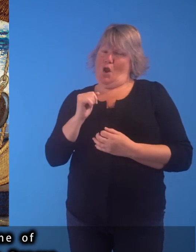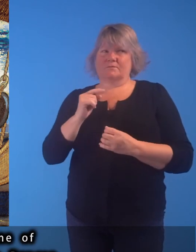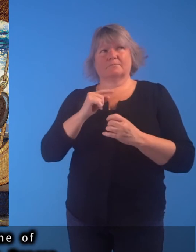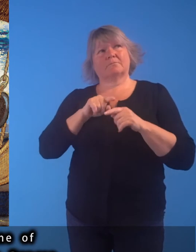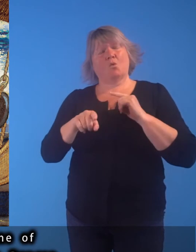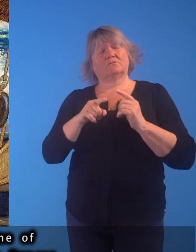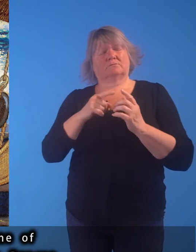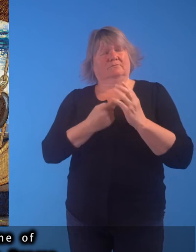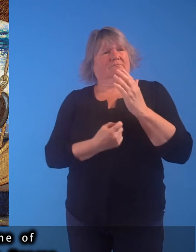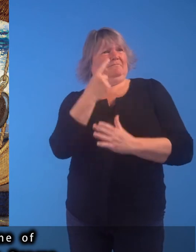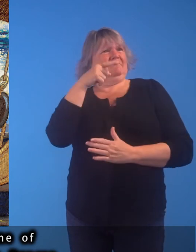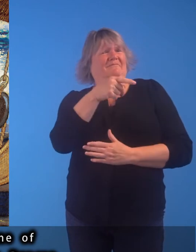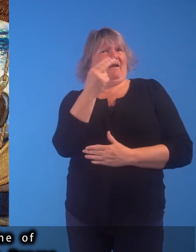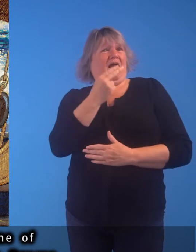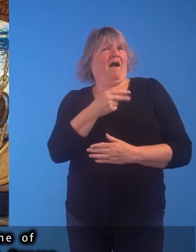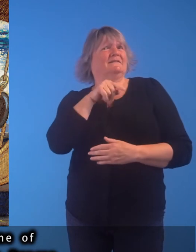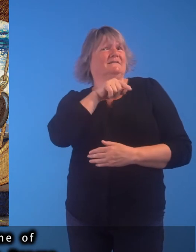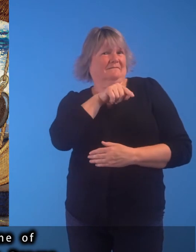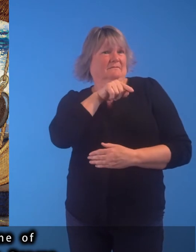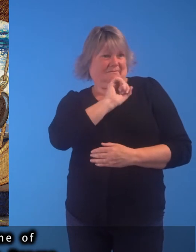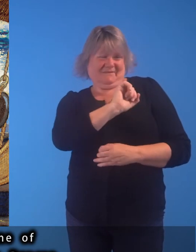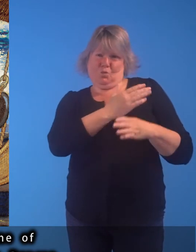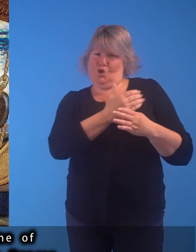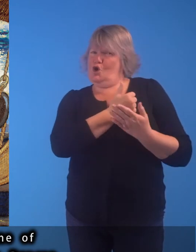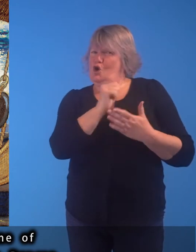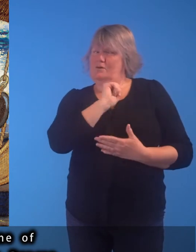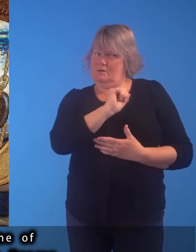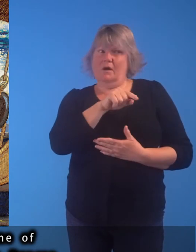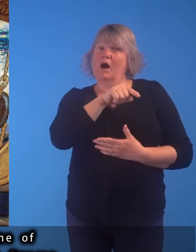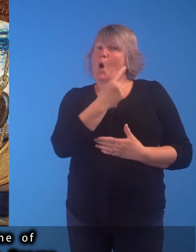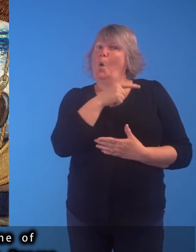work of one of Scotland's most unusual artists, John Duncan.